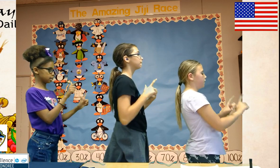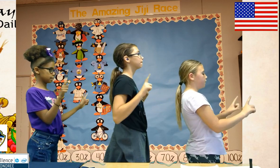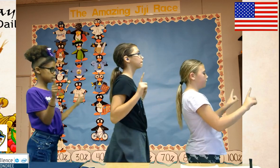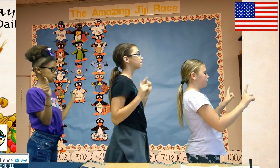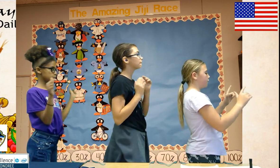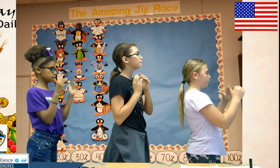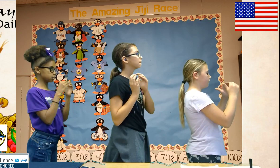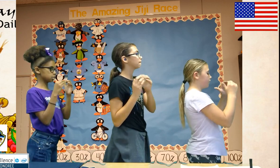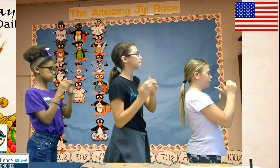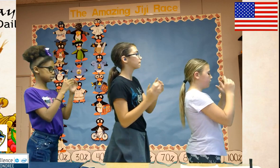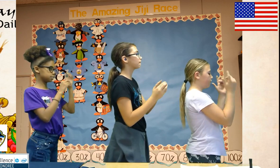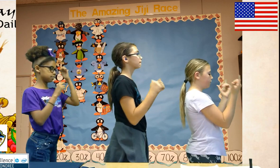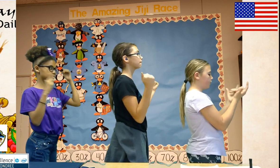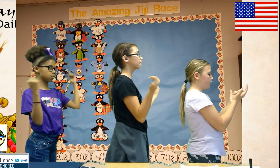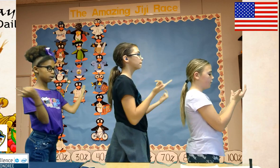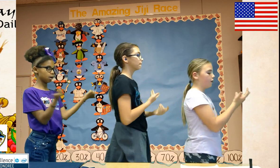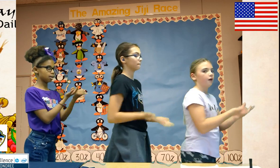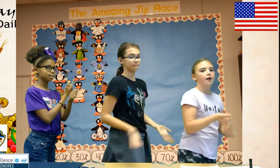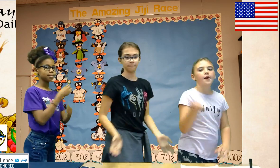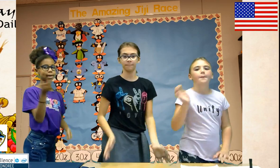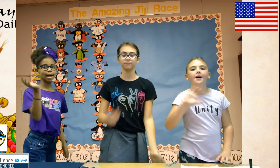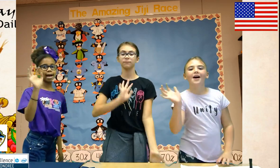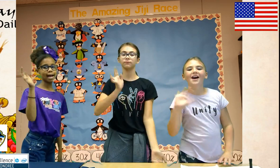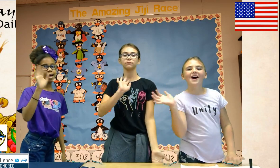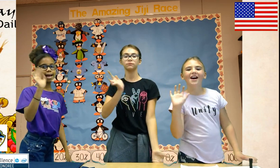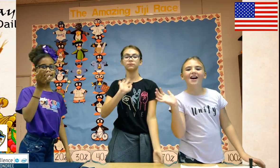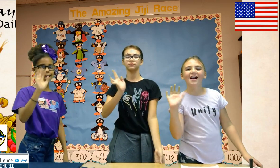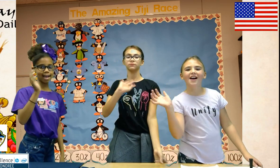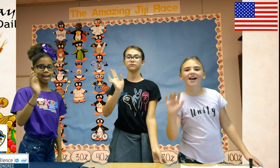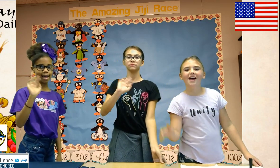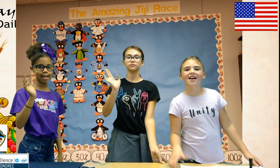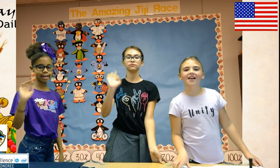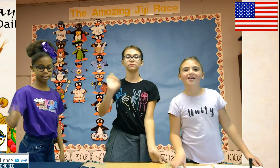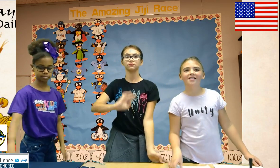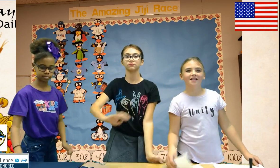with liberty and justice for all. Bye! Bye!